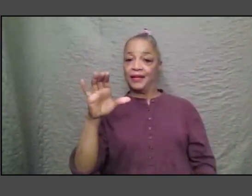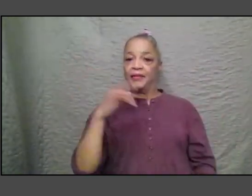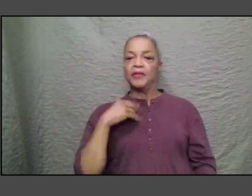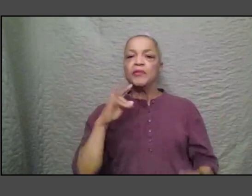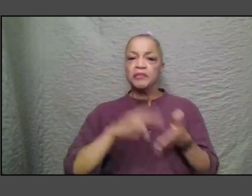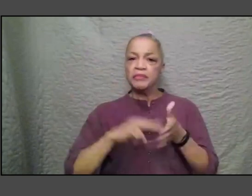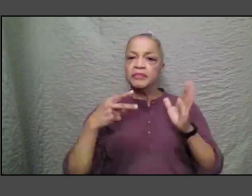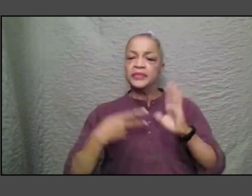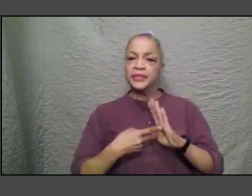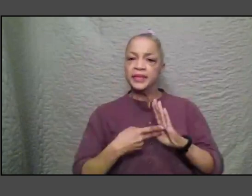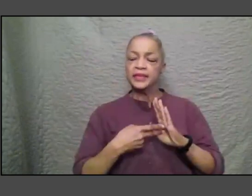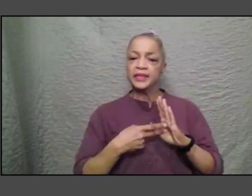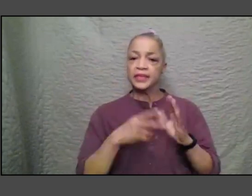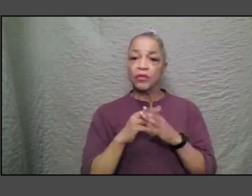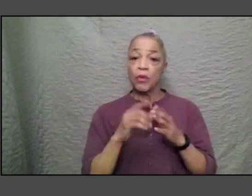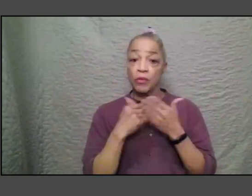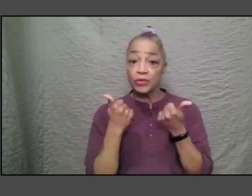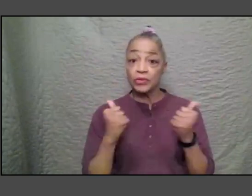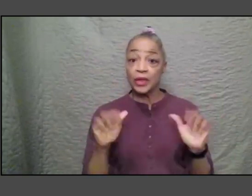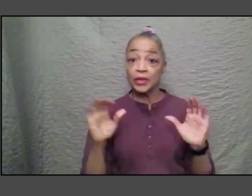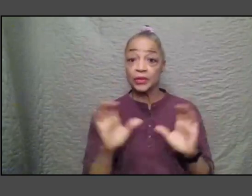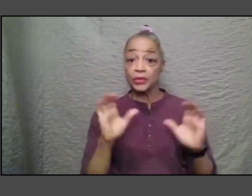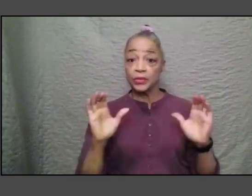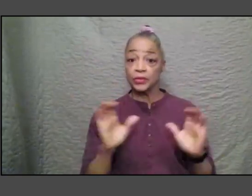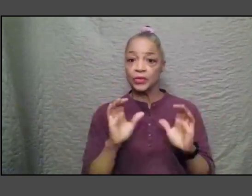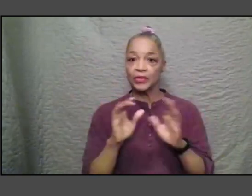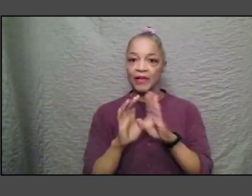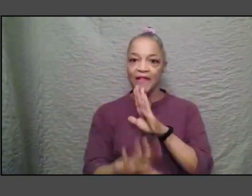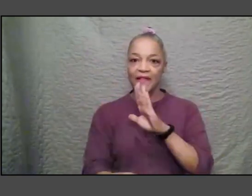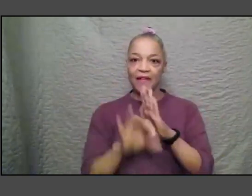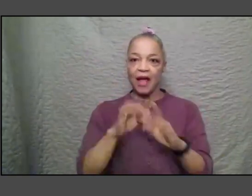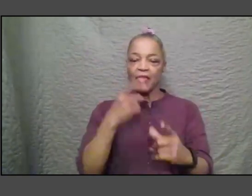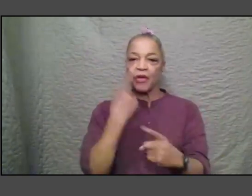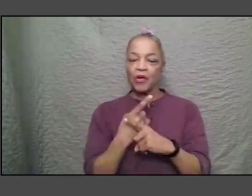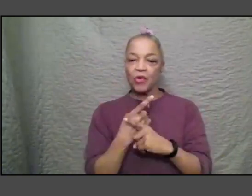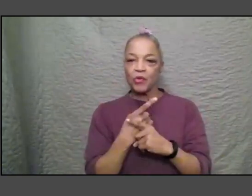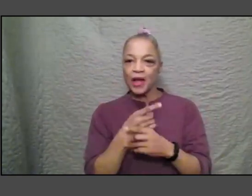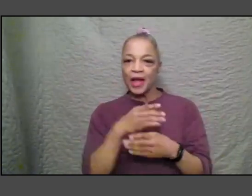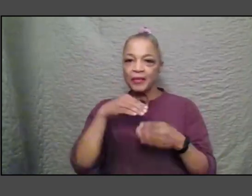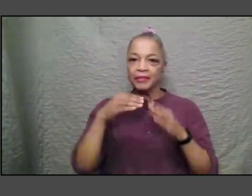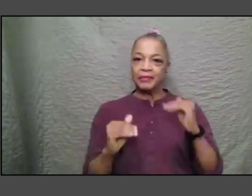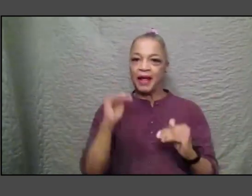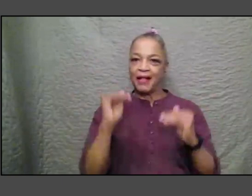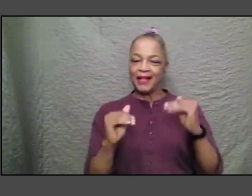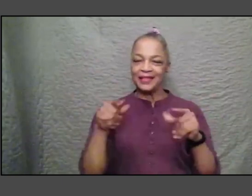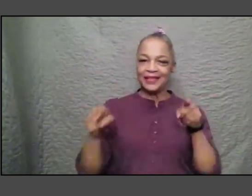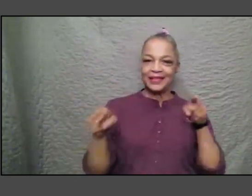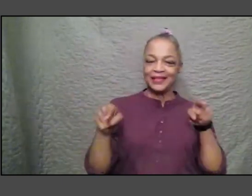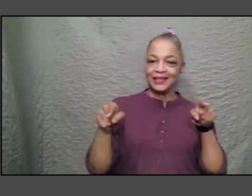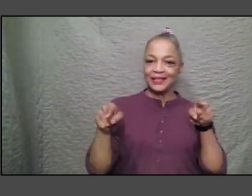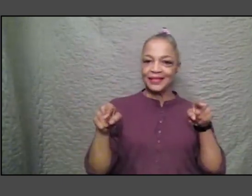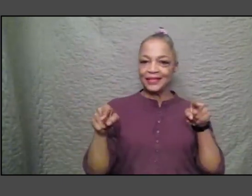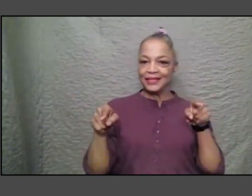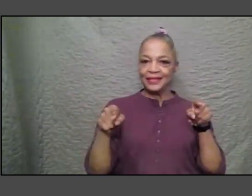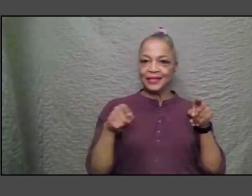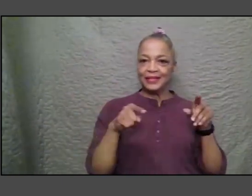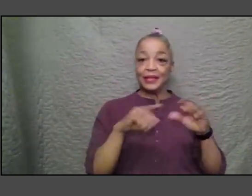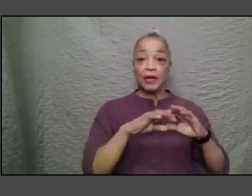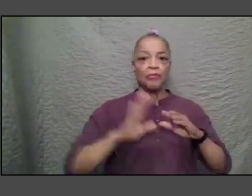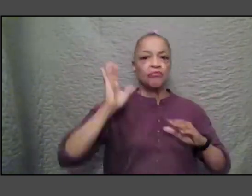really trying to do is find the right tension the right tension between the way we once interpreted and the way we're